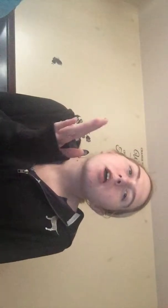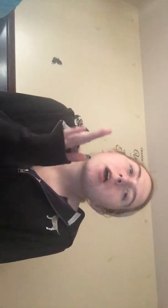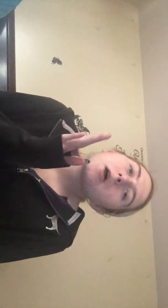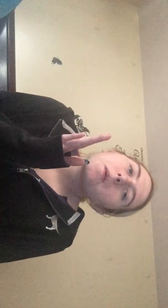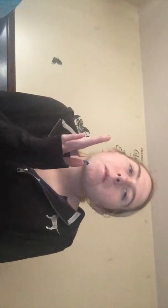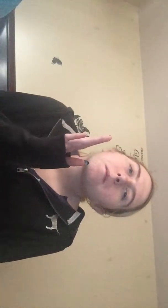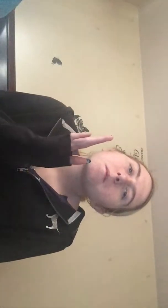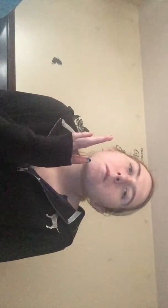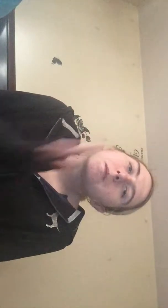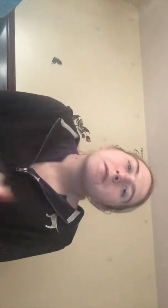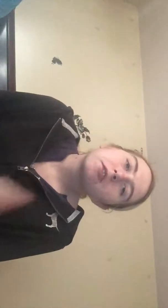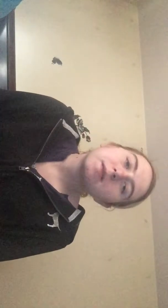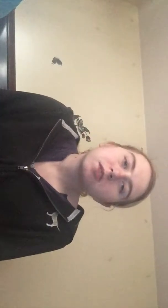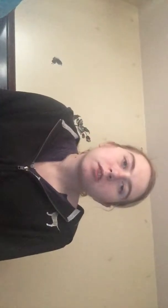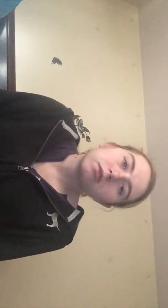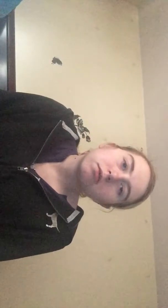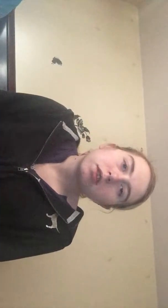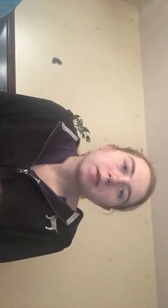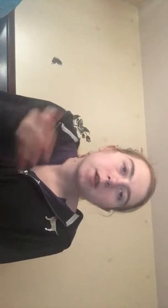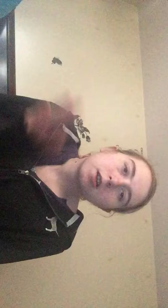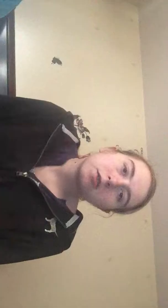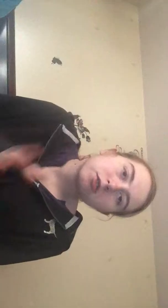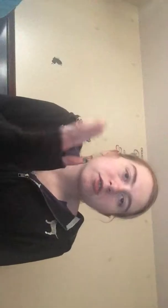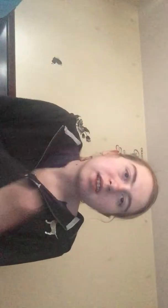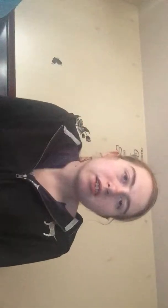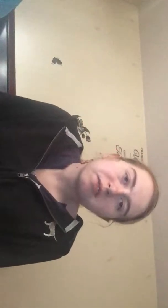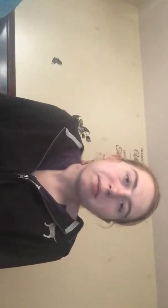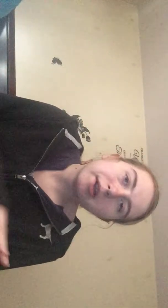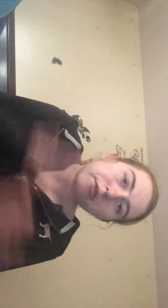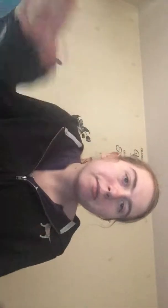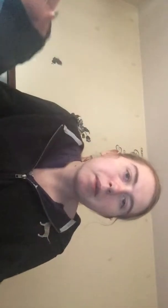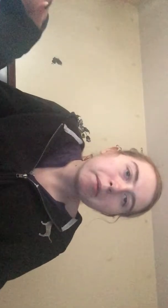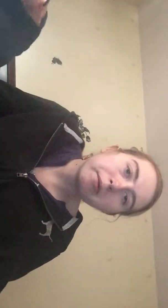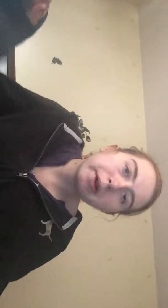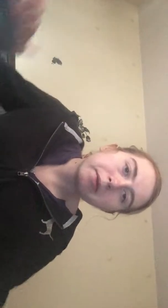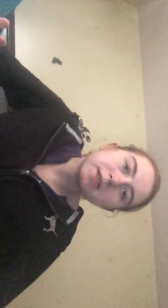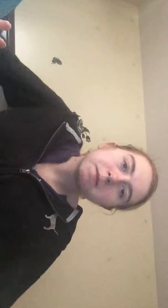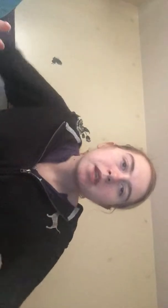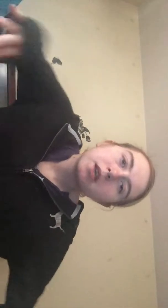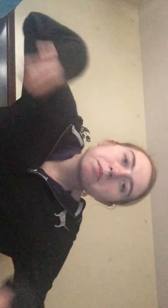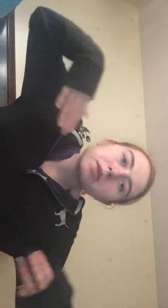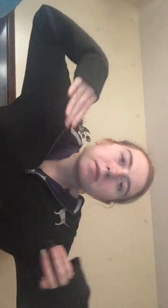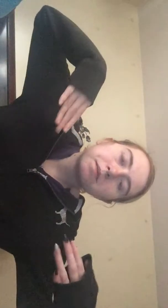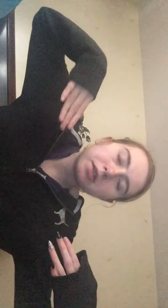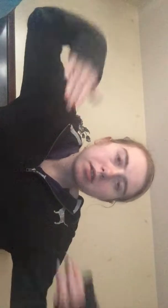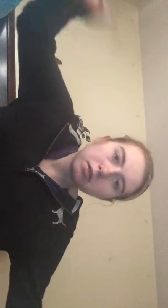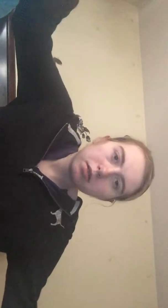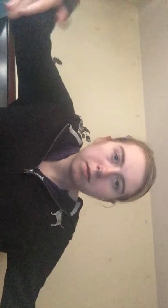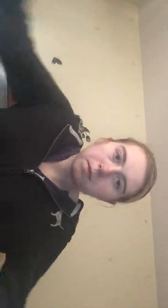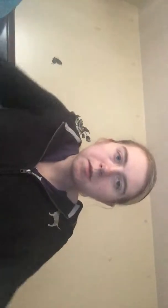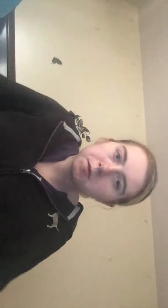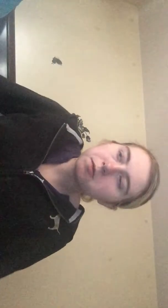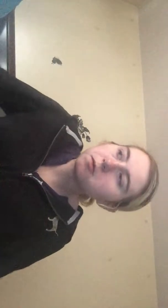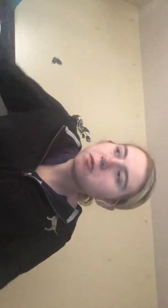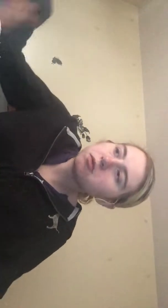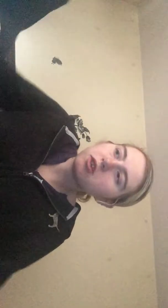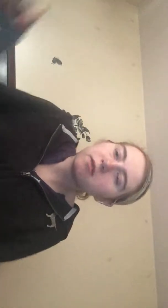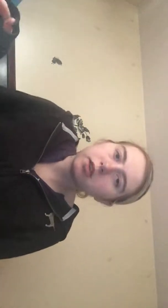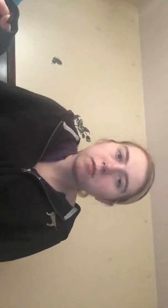right before Kim's glow I think it is or Snyder's form I don't remember what it was but this was when we were traveling